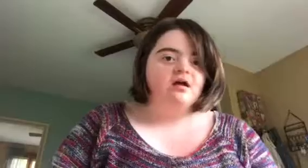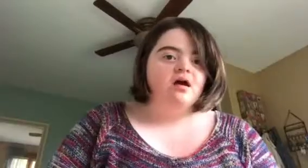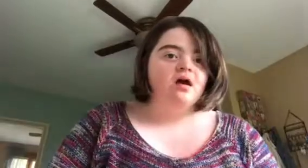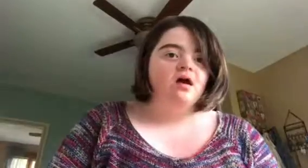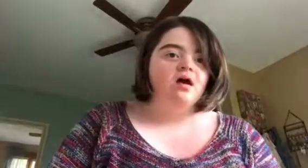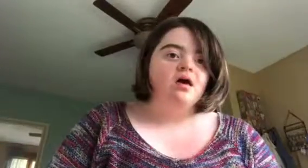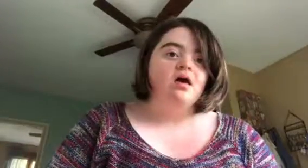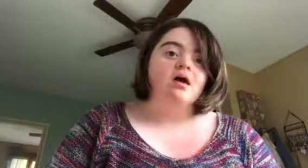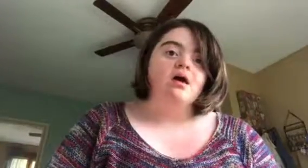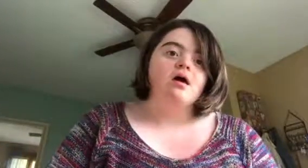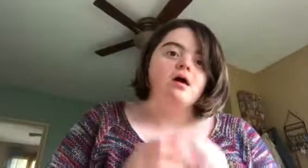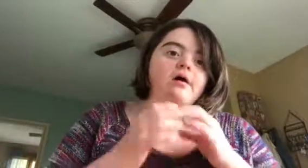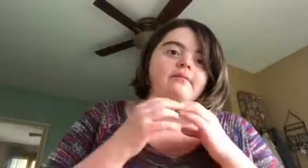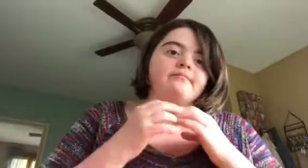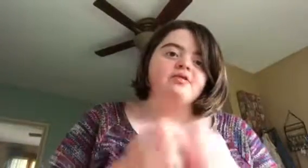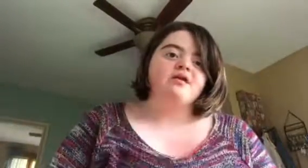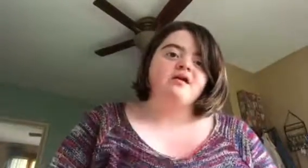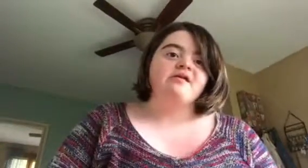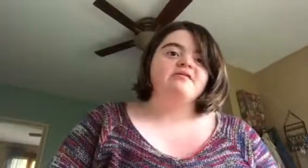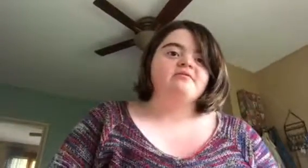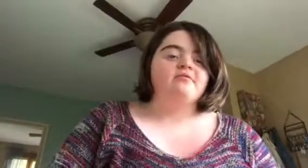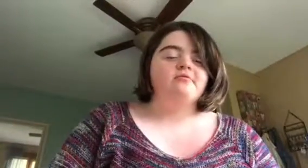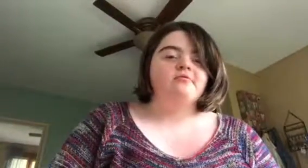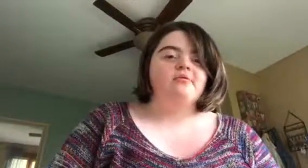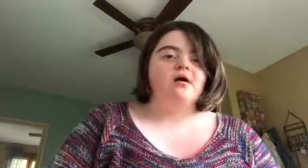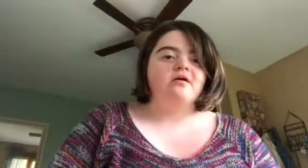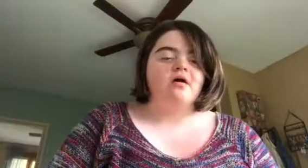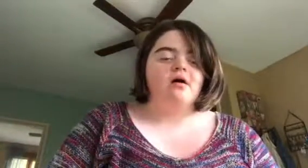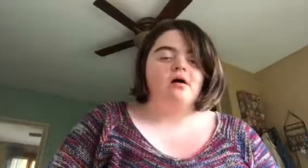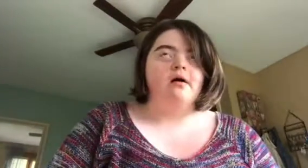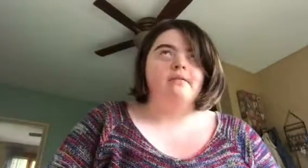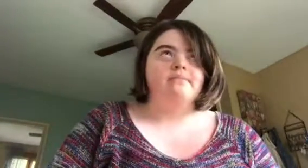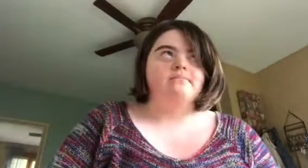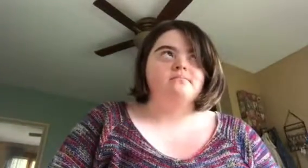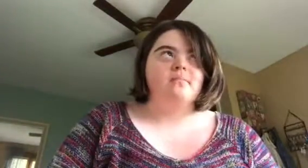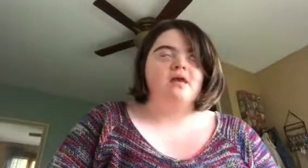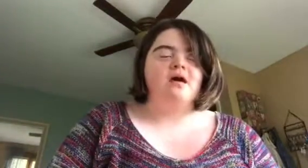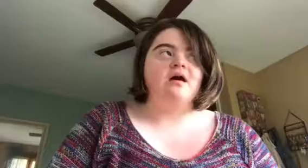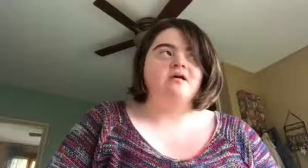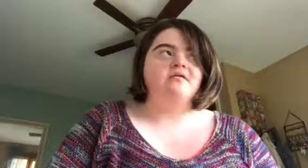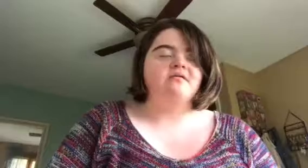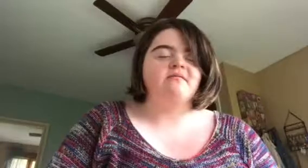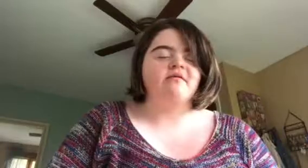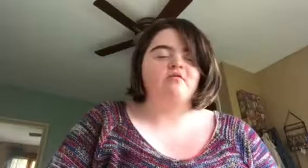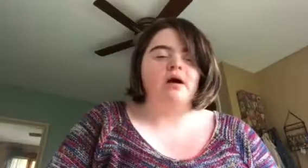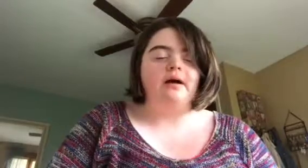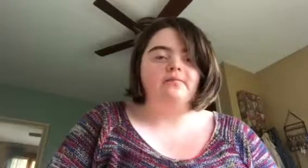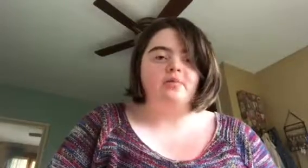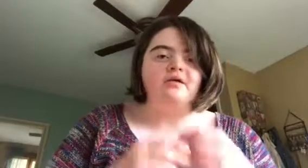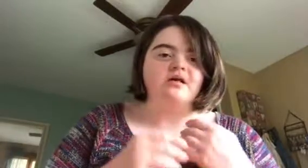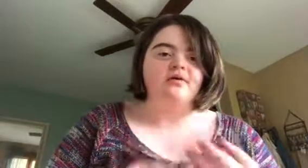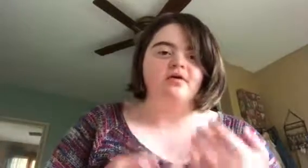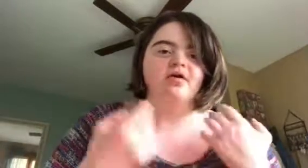please to subscribe to my channel